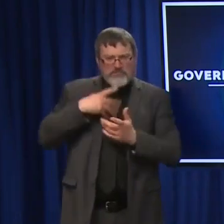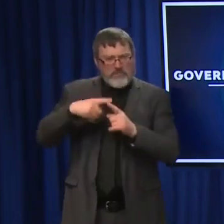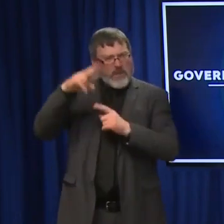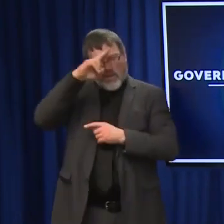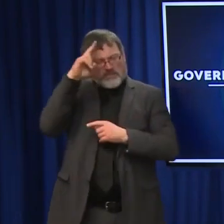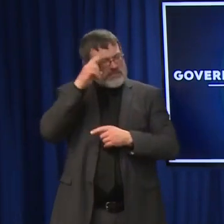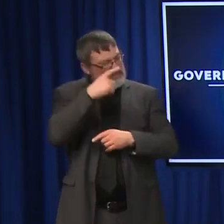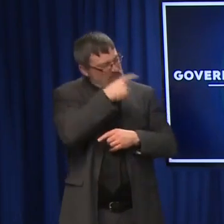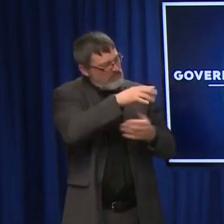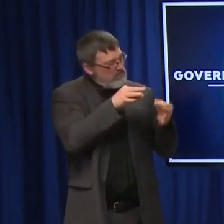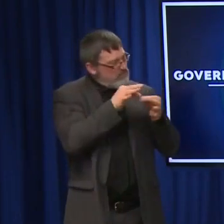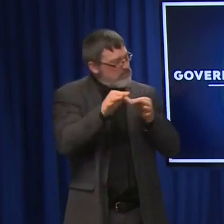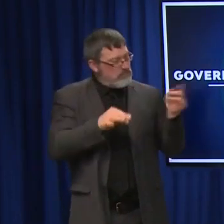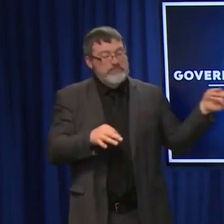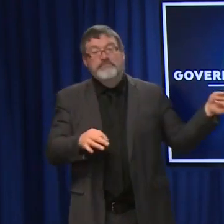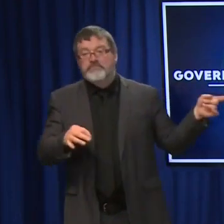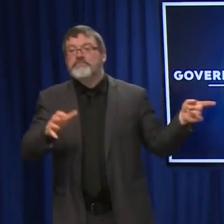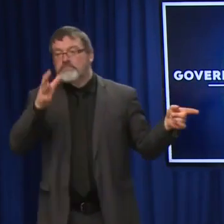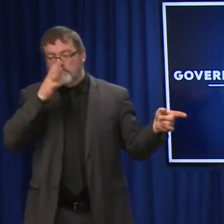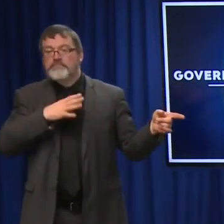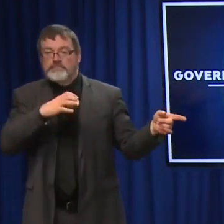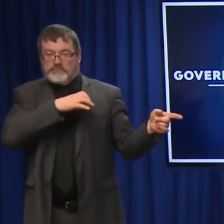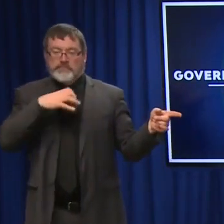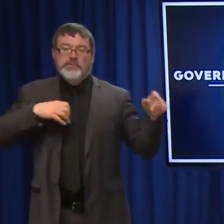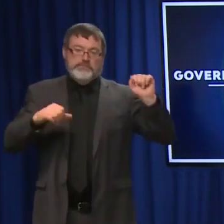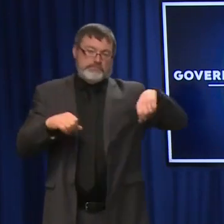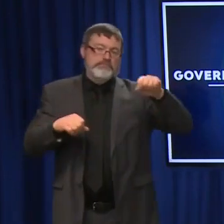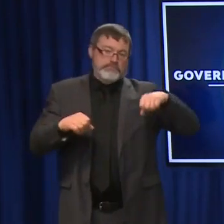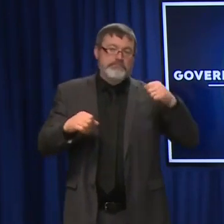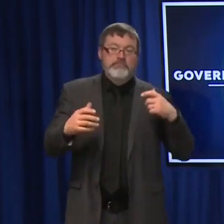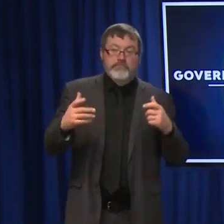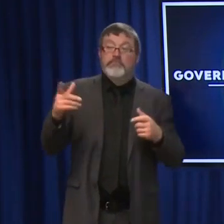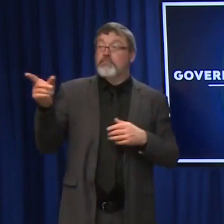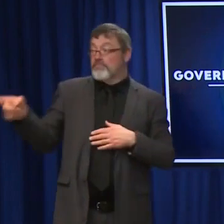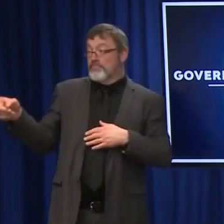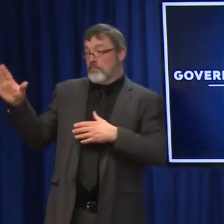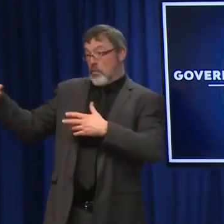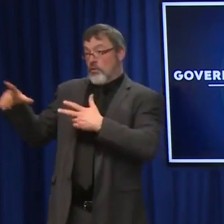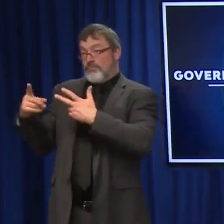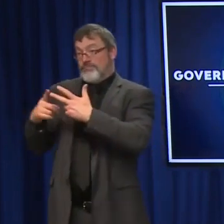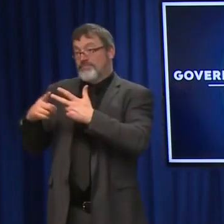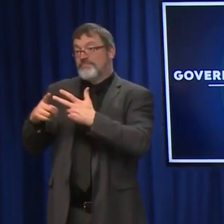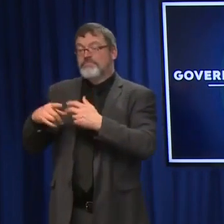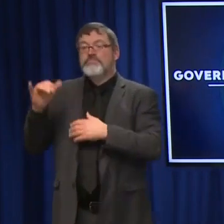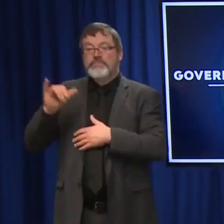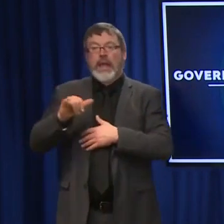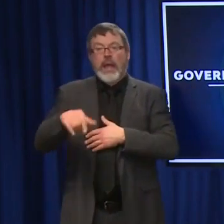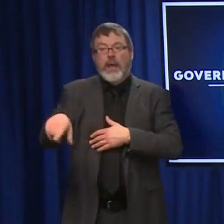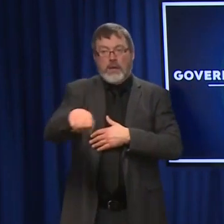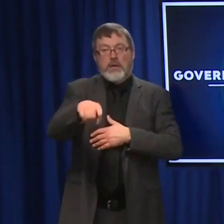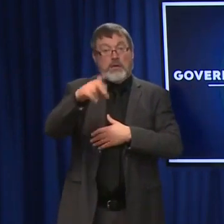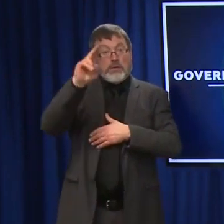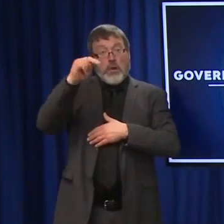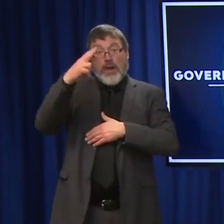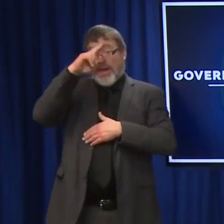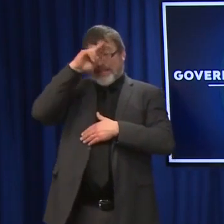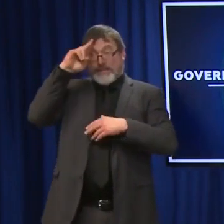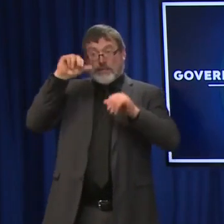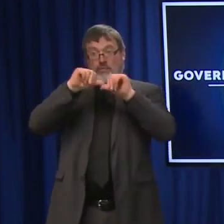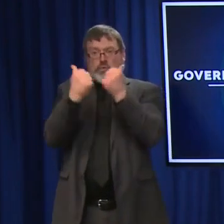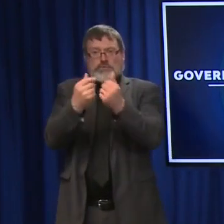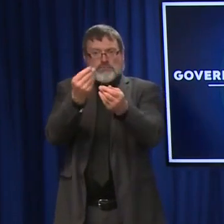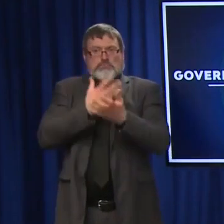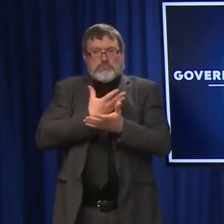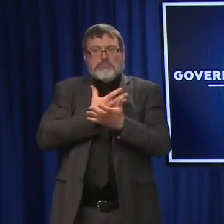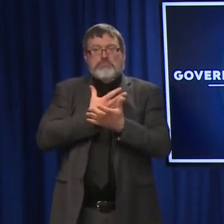So, Ali, I think your question was on the report or the data that the hospital sends to us each